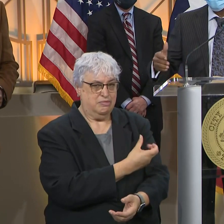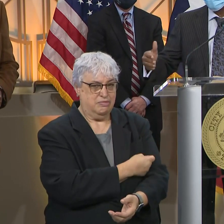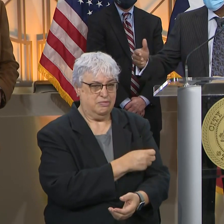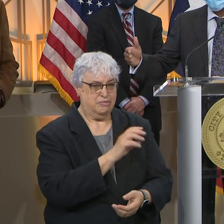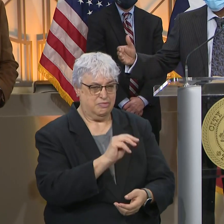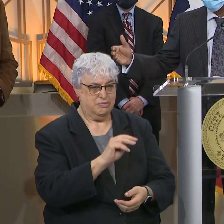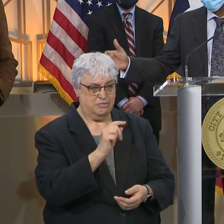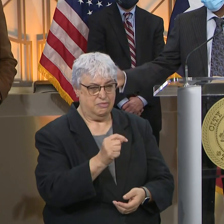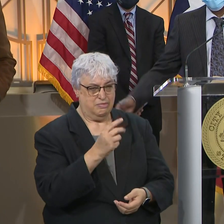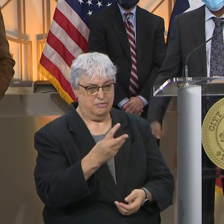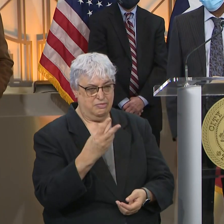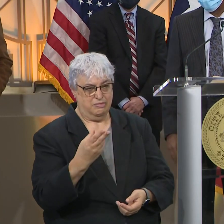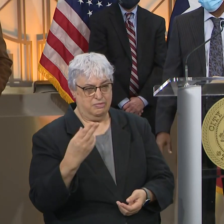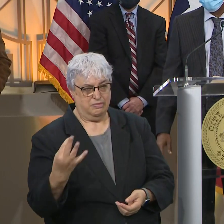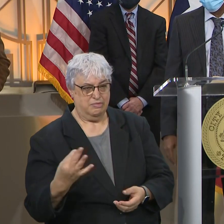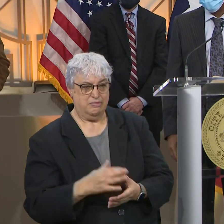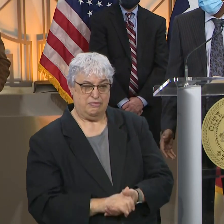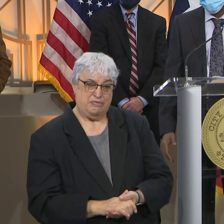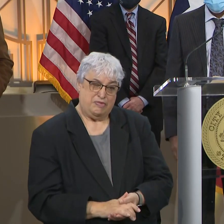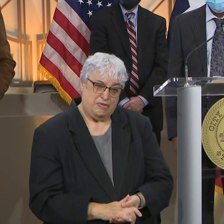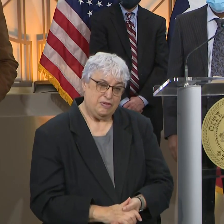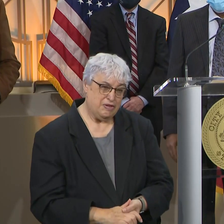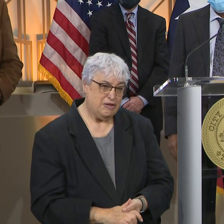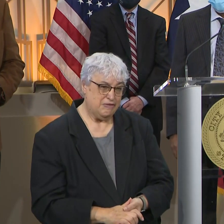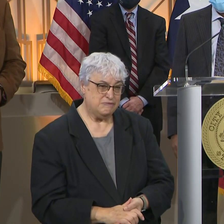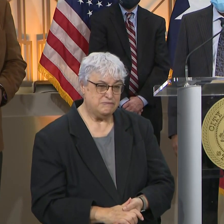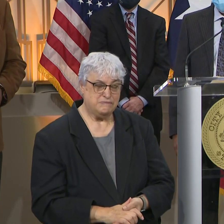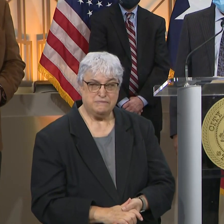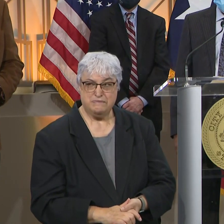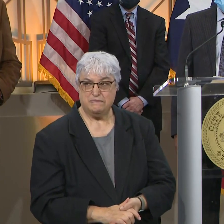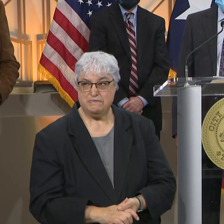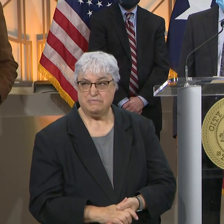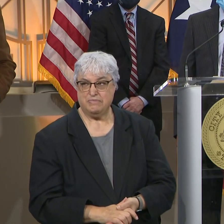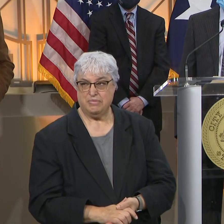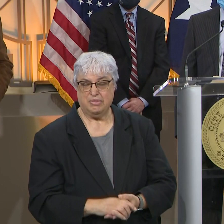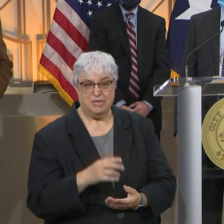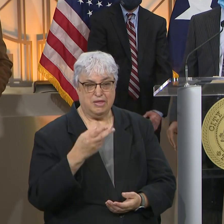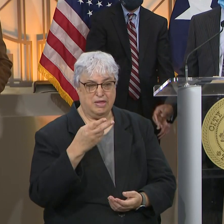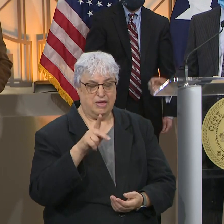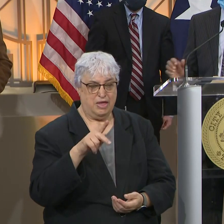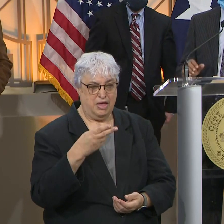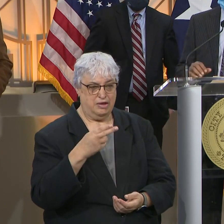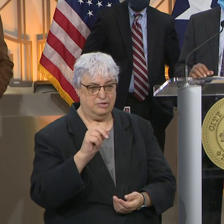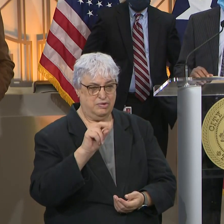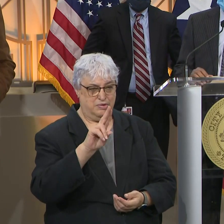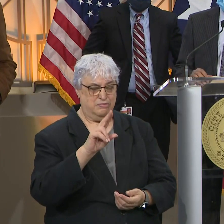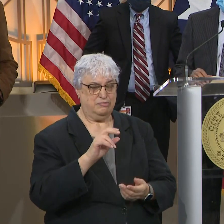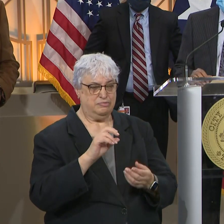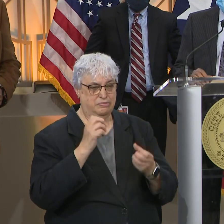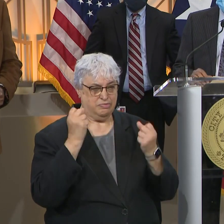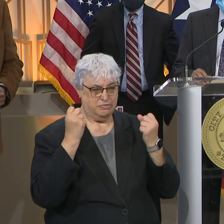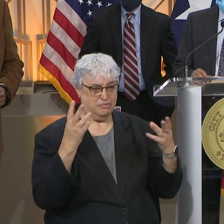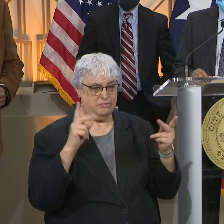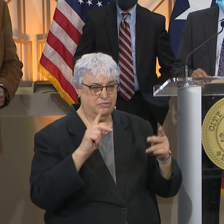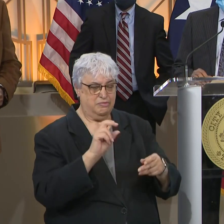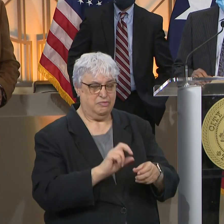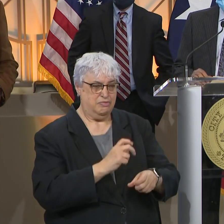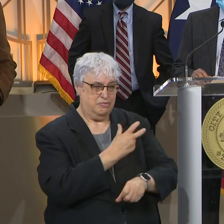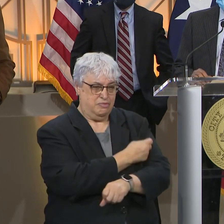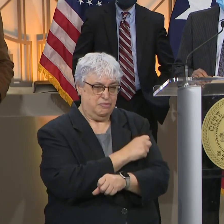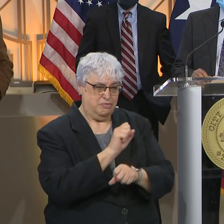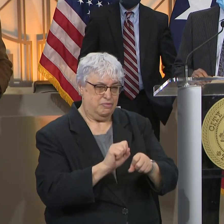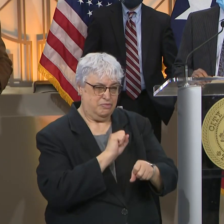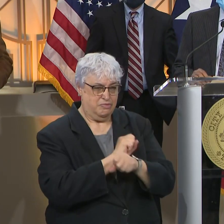Monday, Tuesday, Wednesday, Thursday, and Friday, so. Question from KHRU. Given the large number of vaccine appointments already